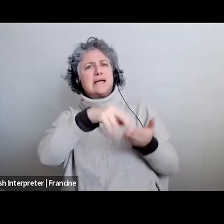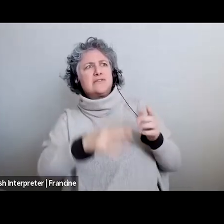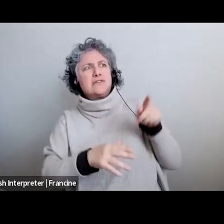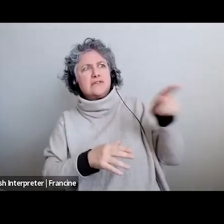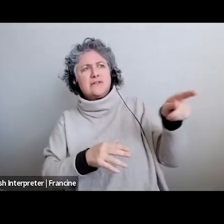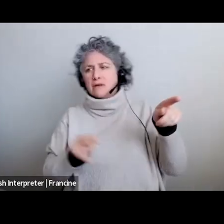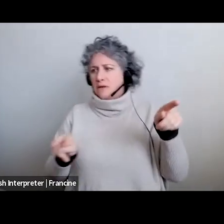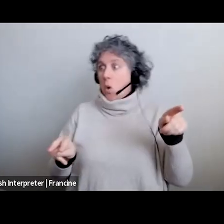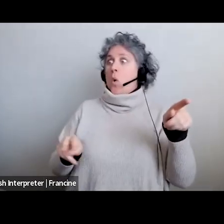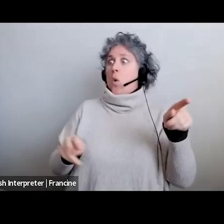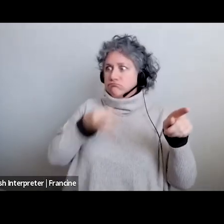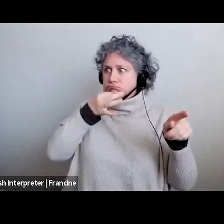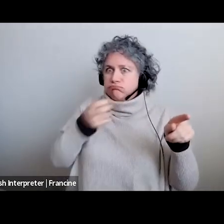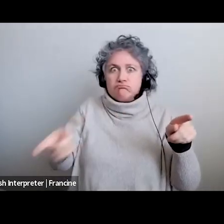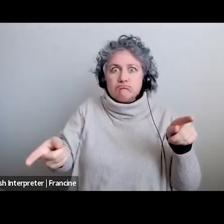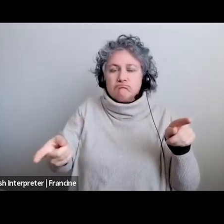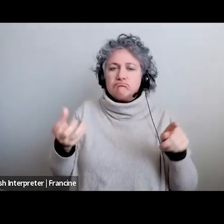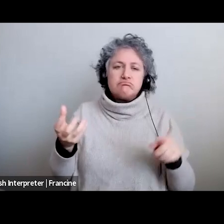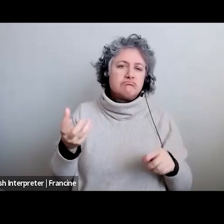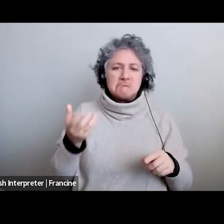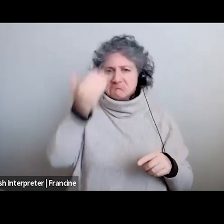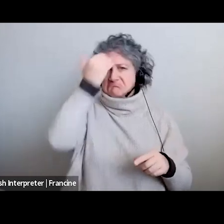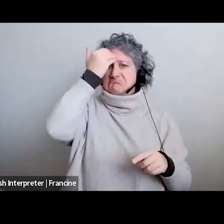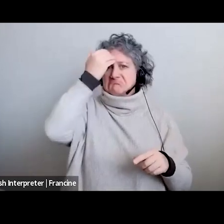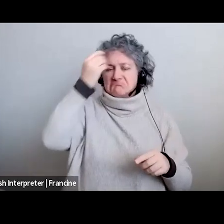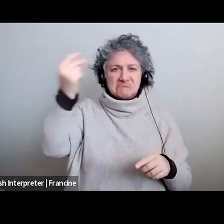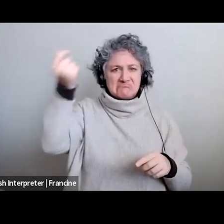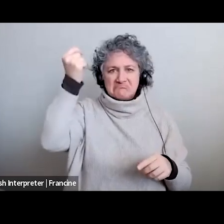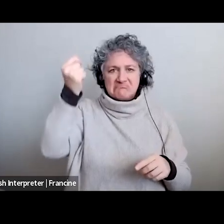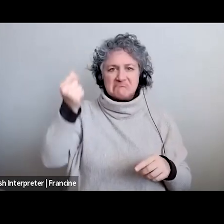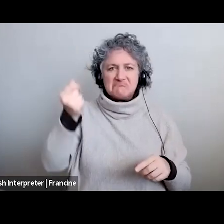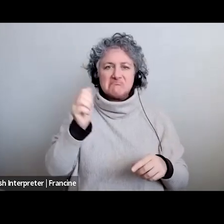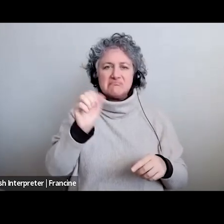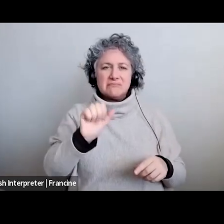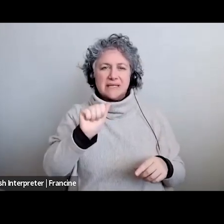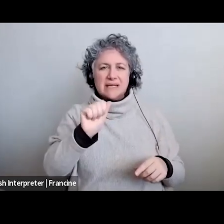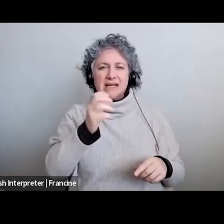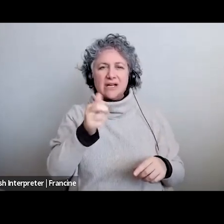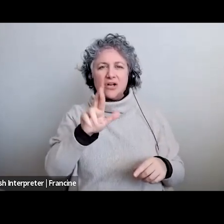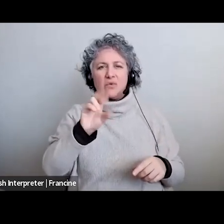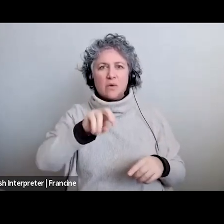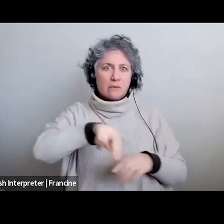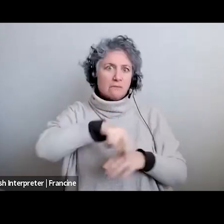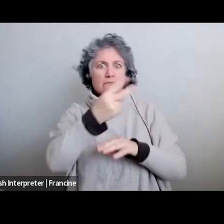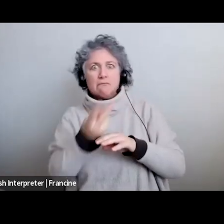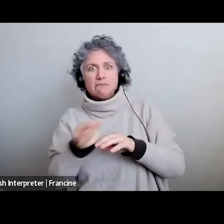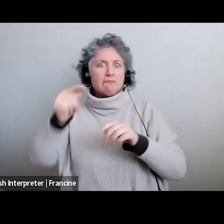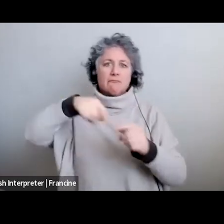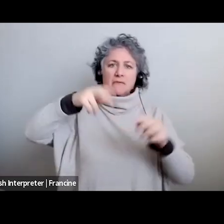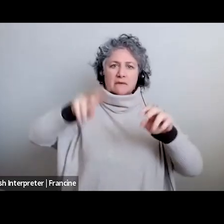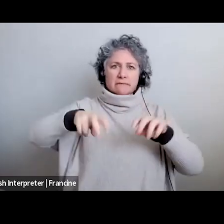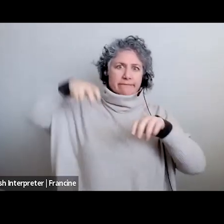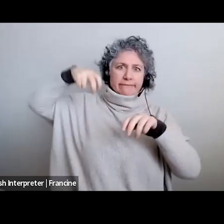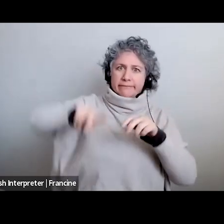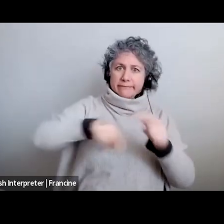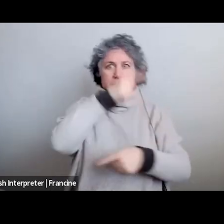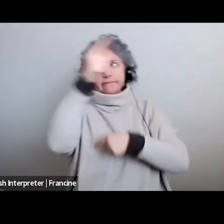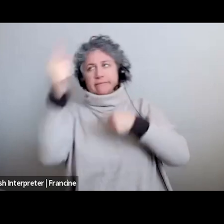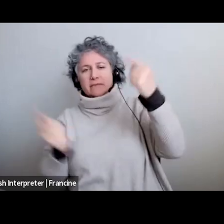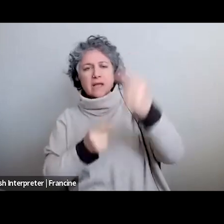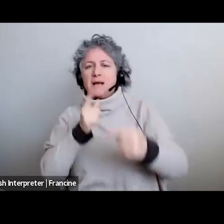thing or it's particular uh with people who do acro and stuff like that i'm sure you've got yourself on tape doing it at some point